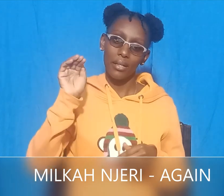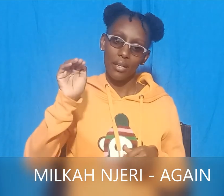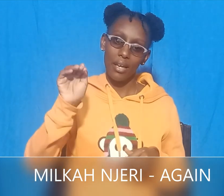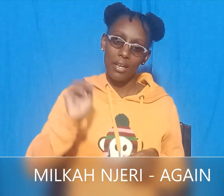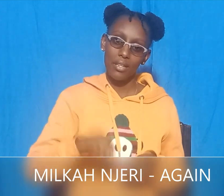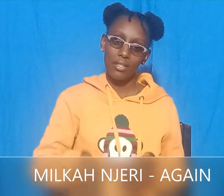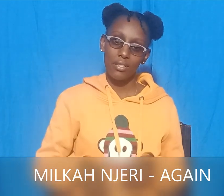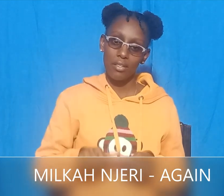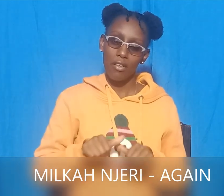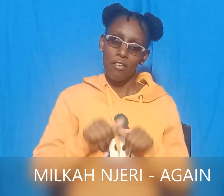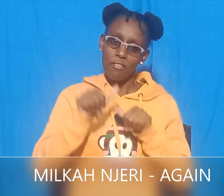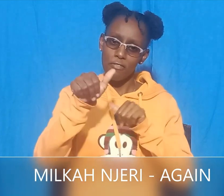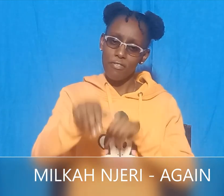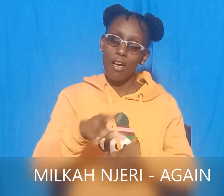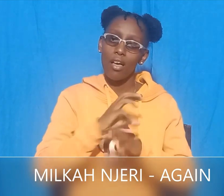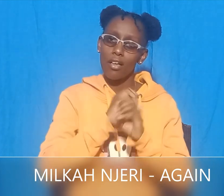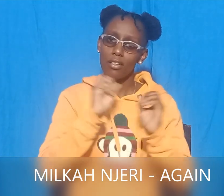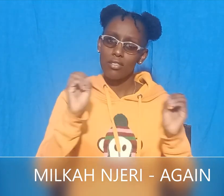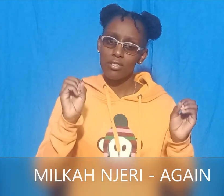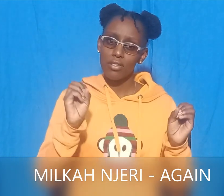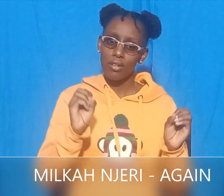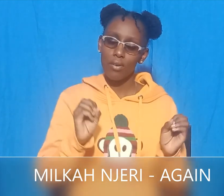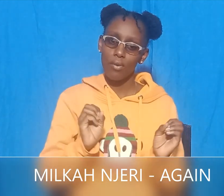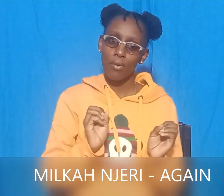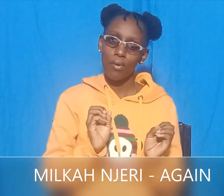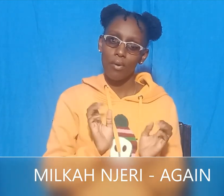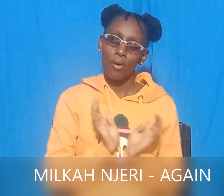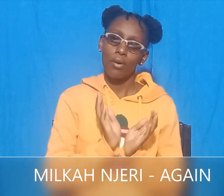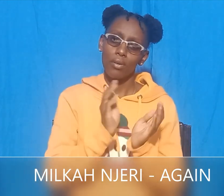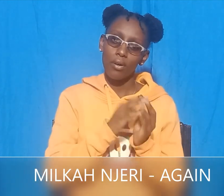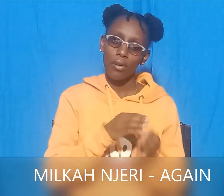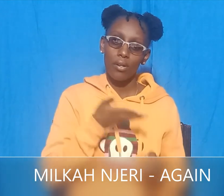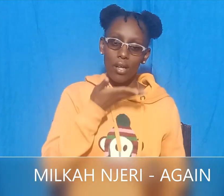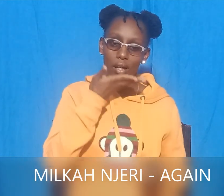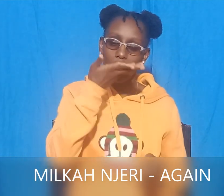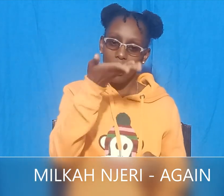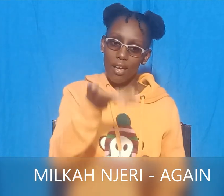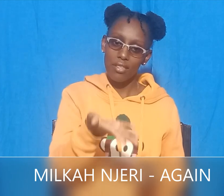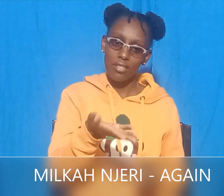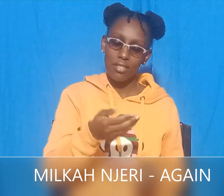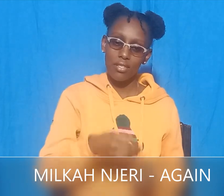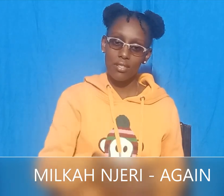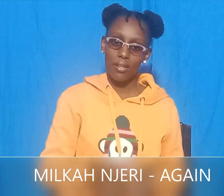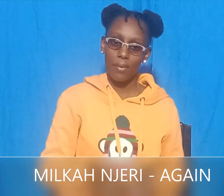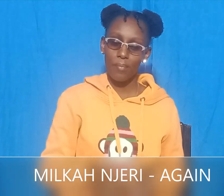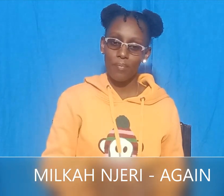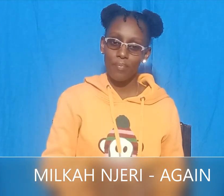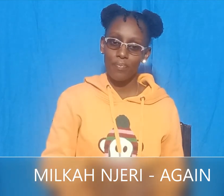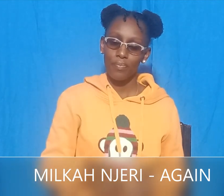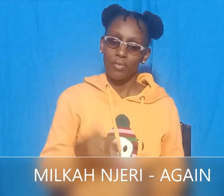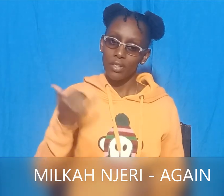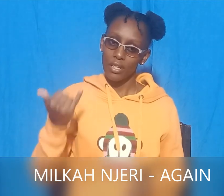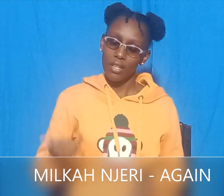is not very far, the crocodile answered. And now I must tell you something.